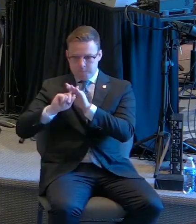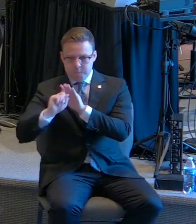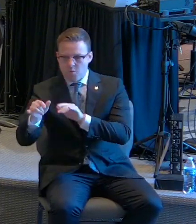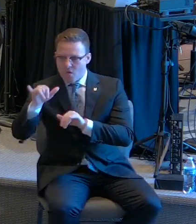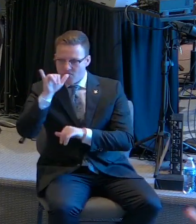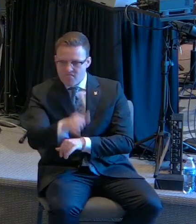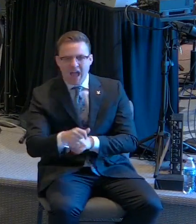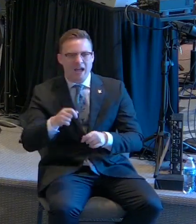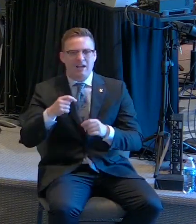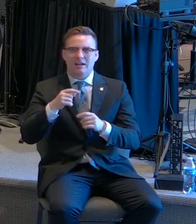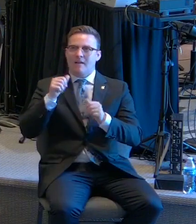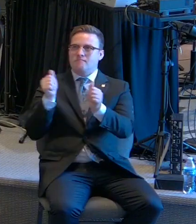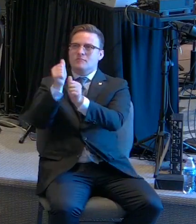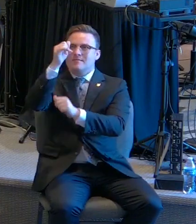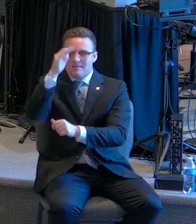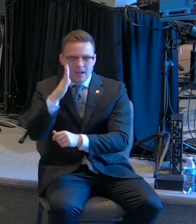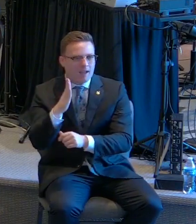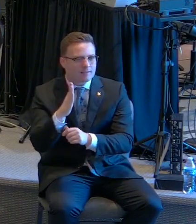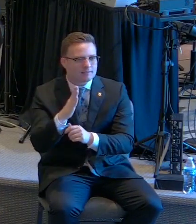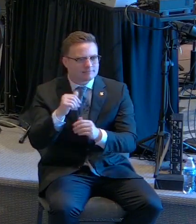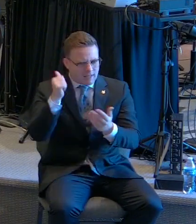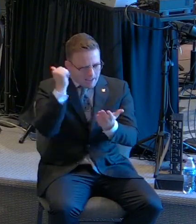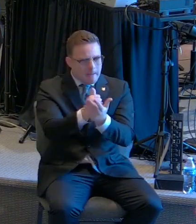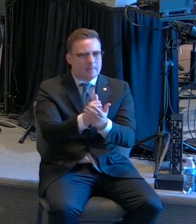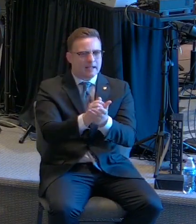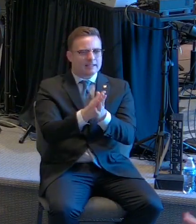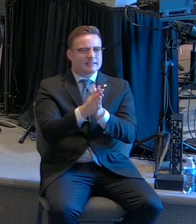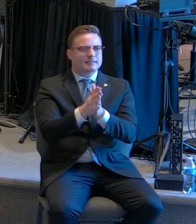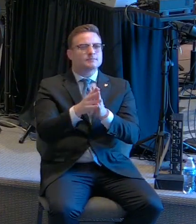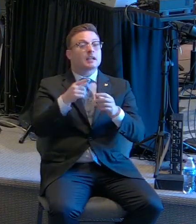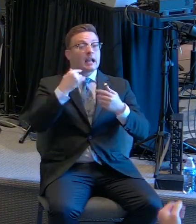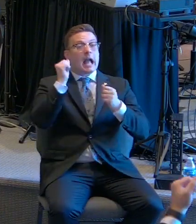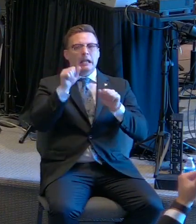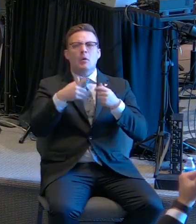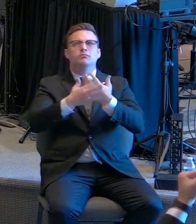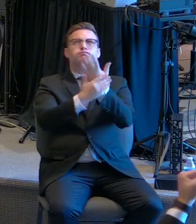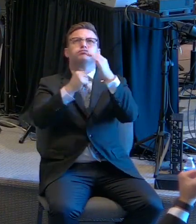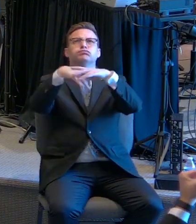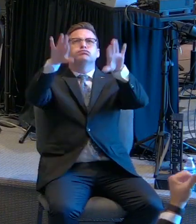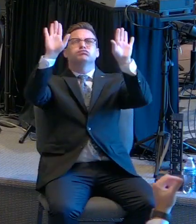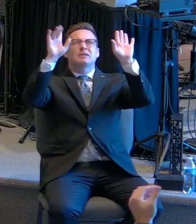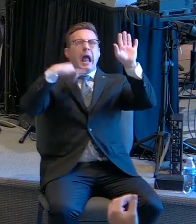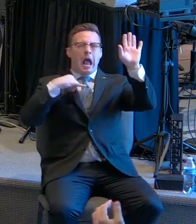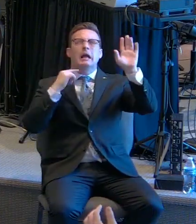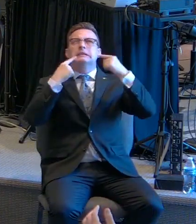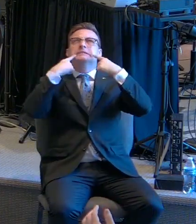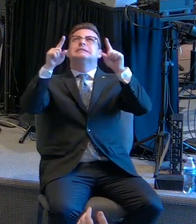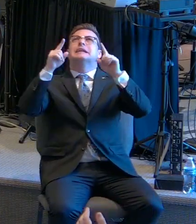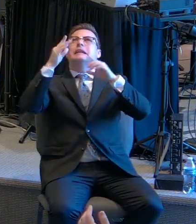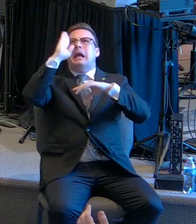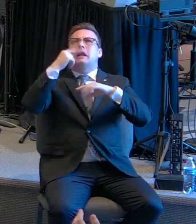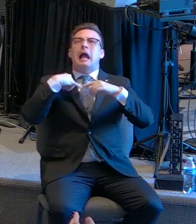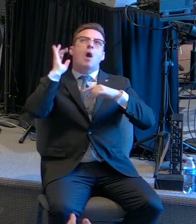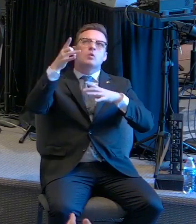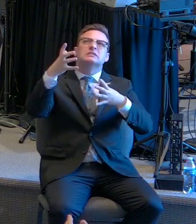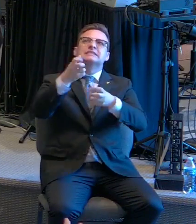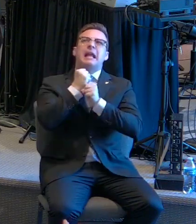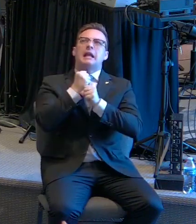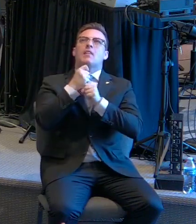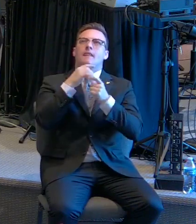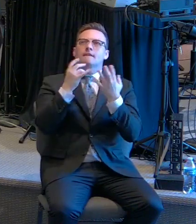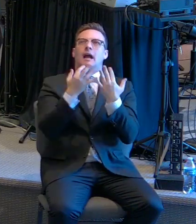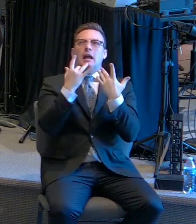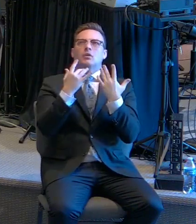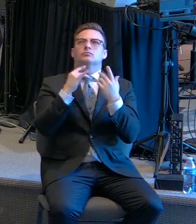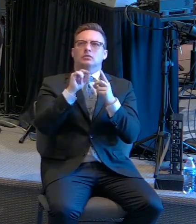God. Can we just lift up our hands one more time right now and say, I'll take the fire. I'll take the fire. Thank